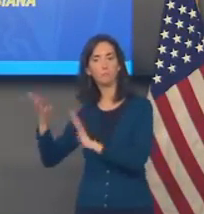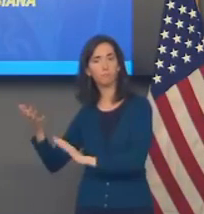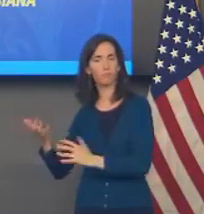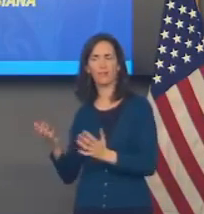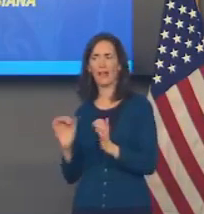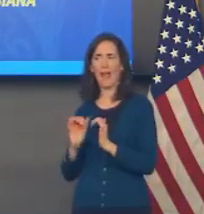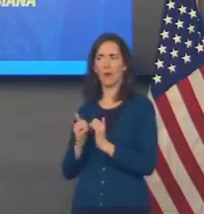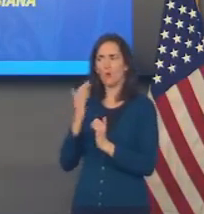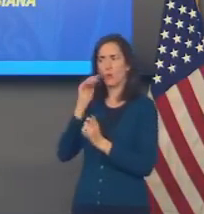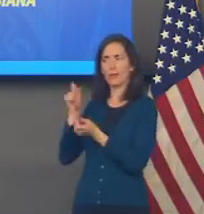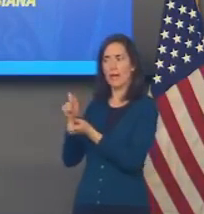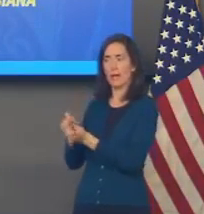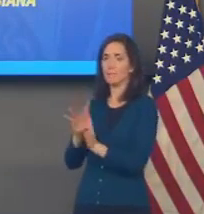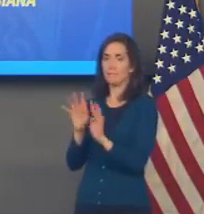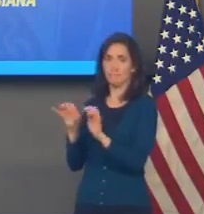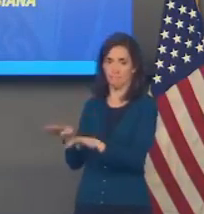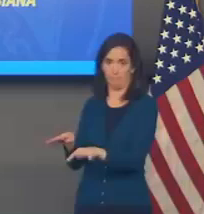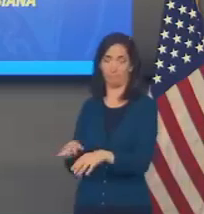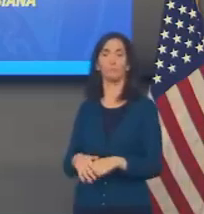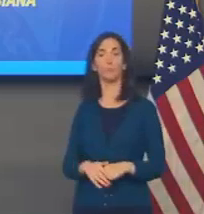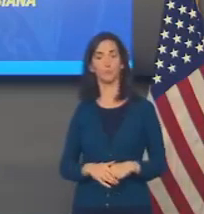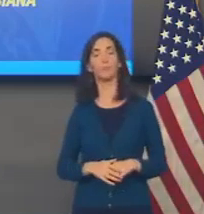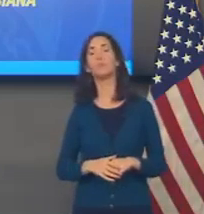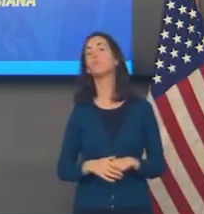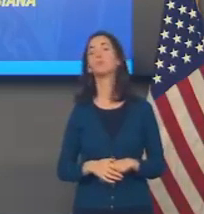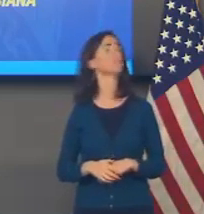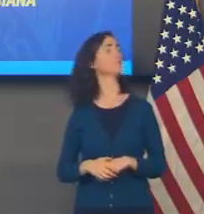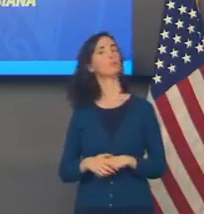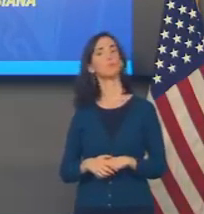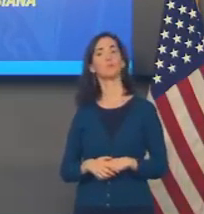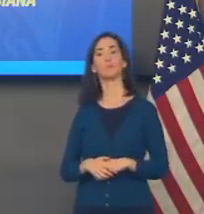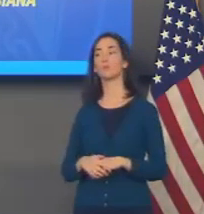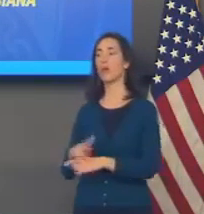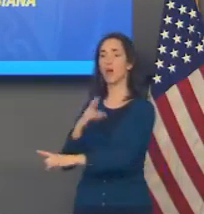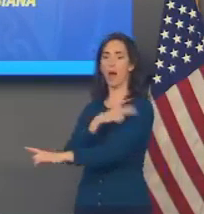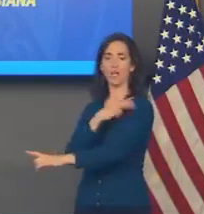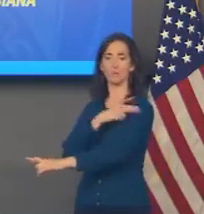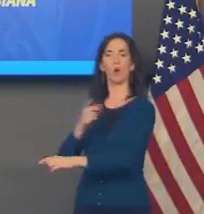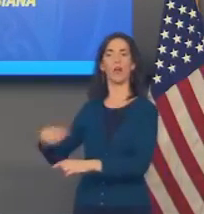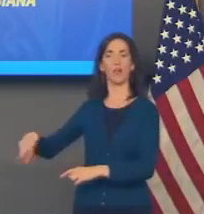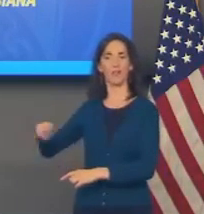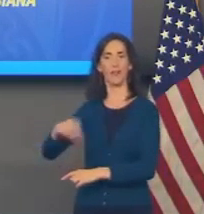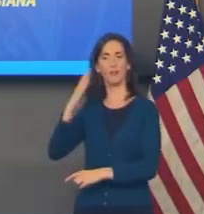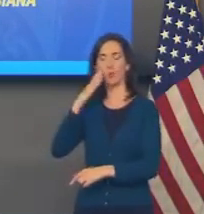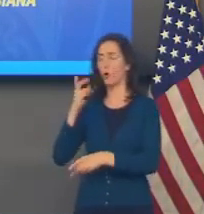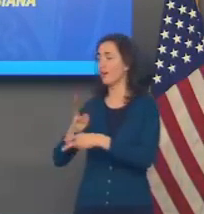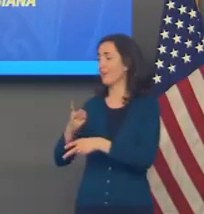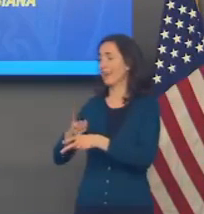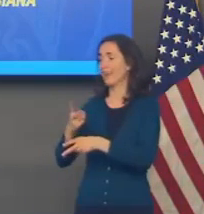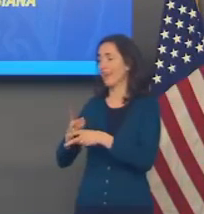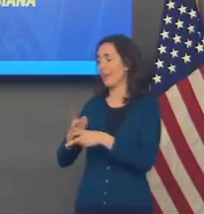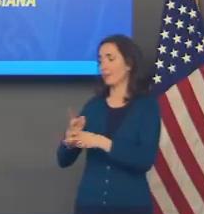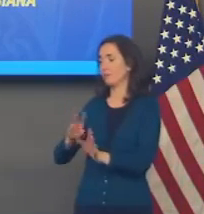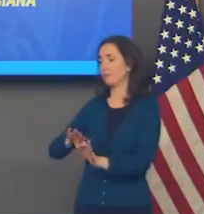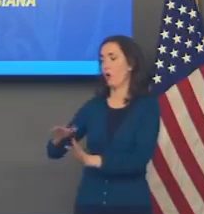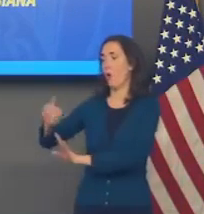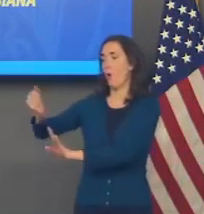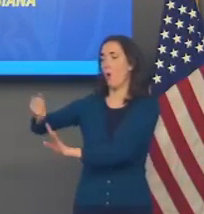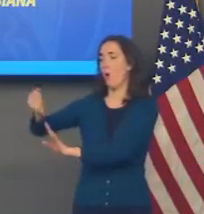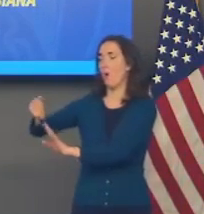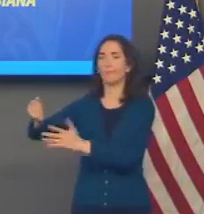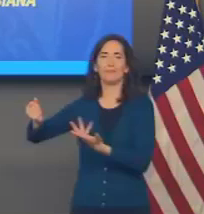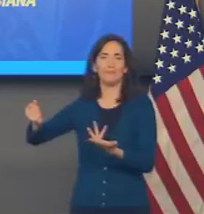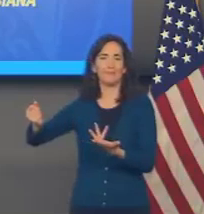consequences. And hospitals know 100% the consequences of these actions. And they have no other choice right now. They have to